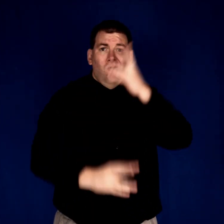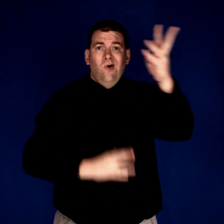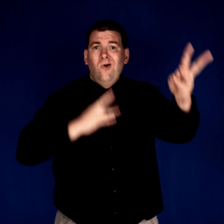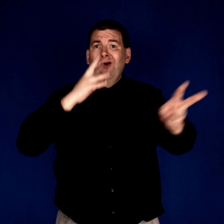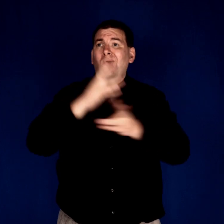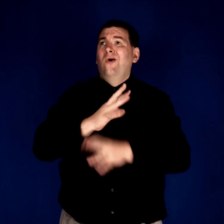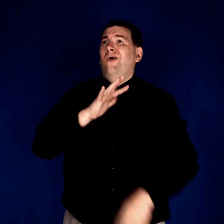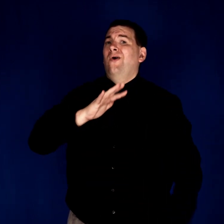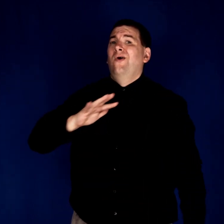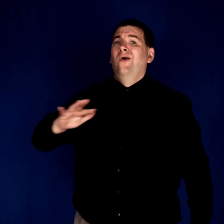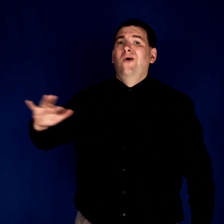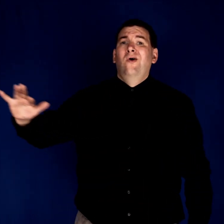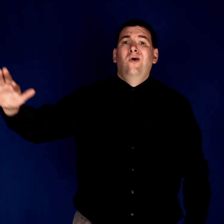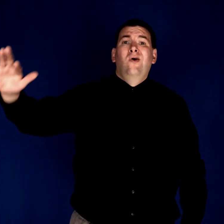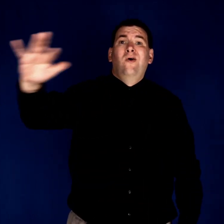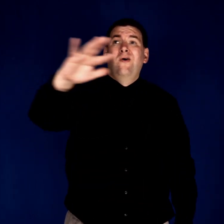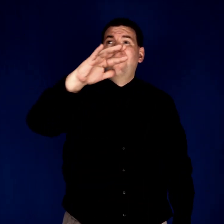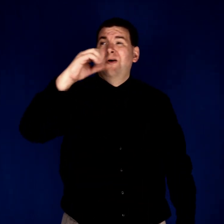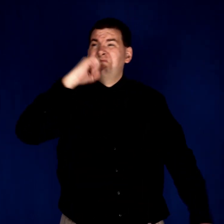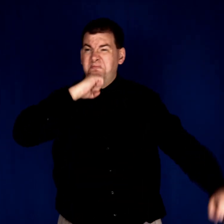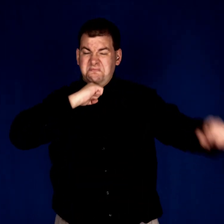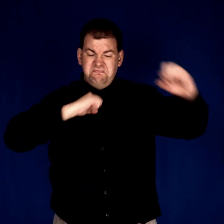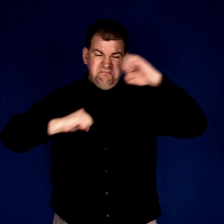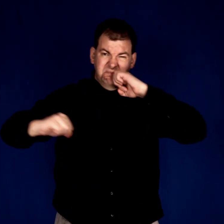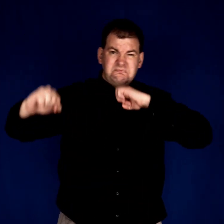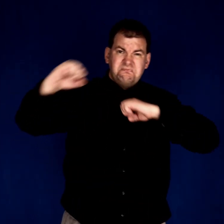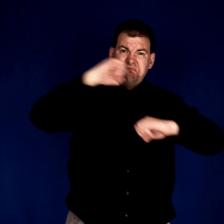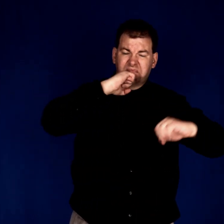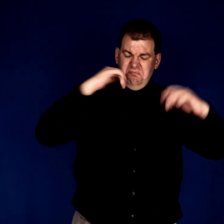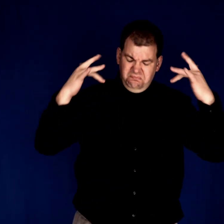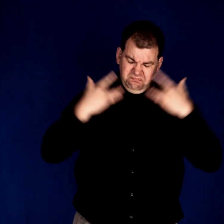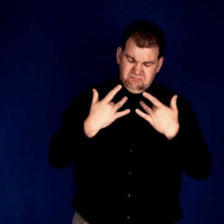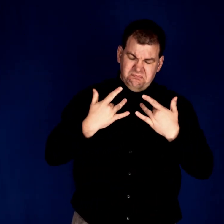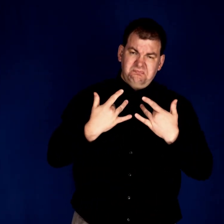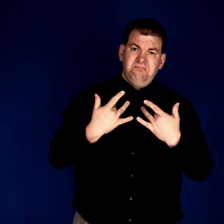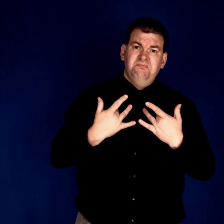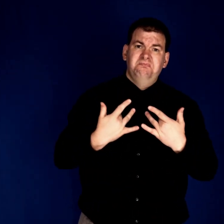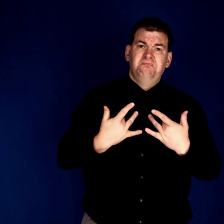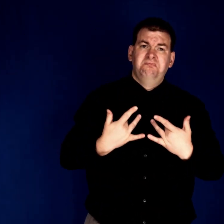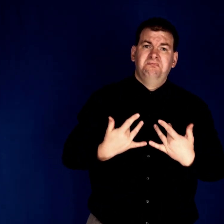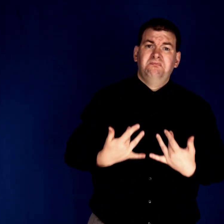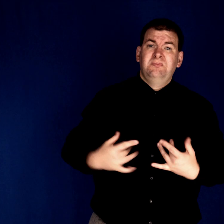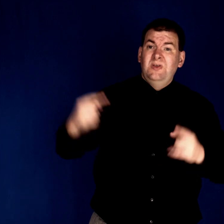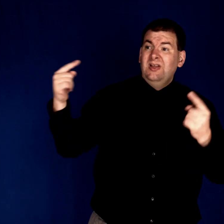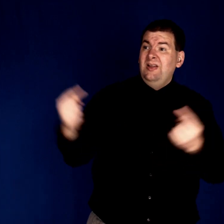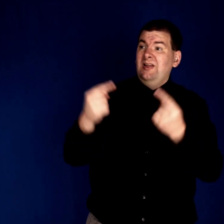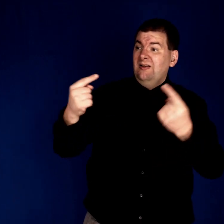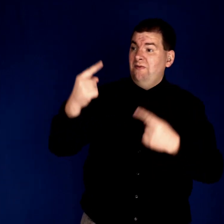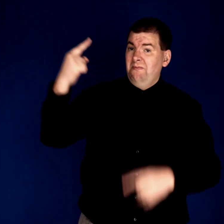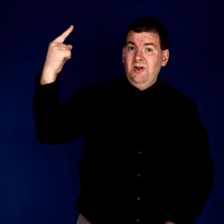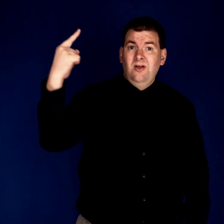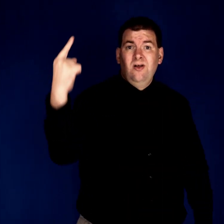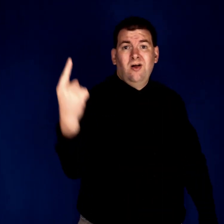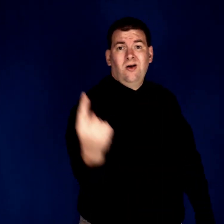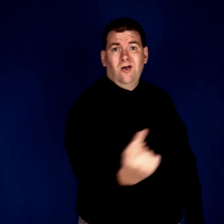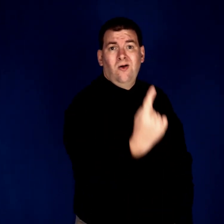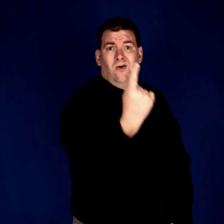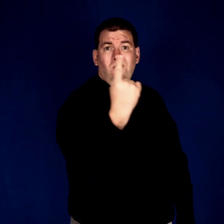the ground We fell sticks and stones The stake of being alone